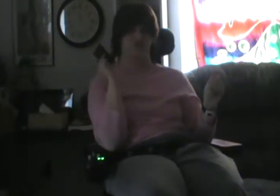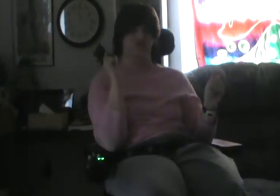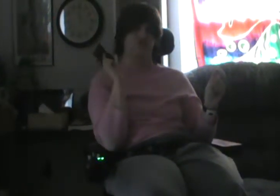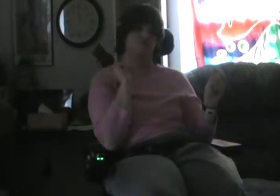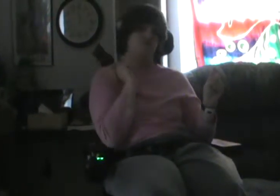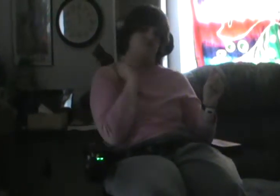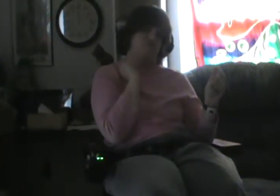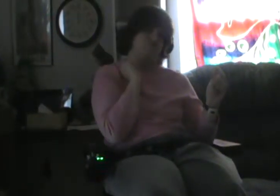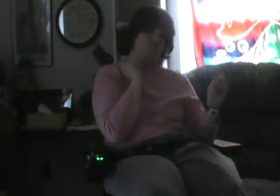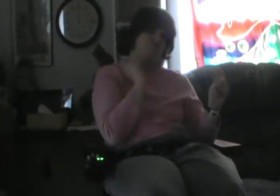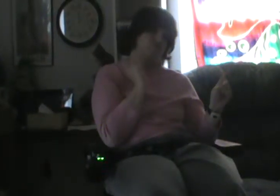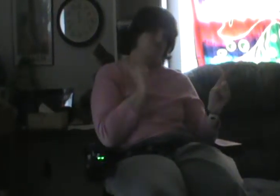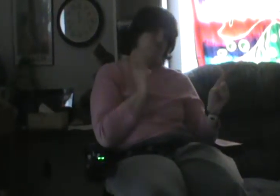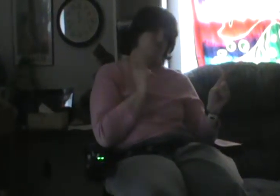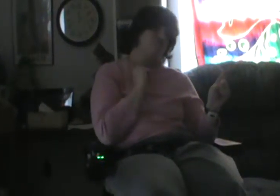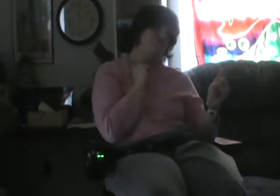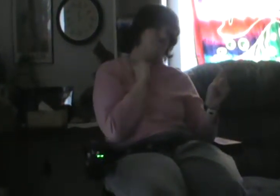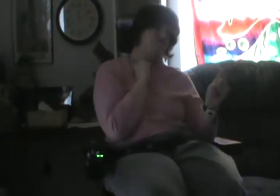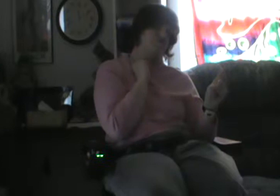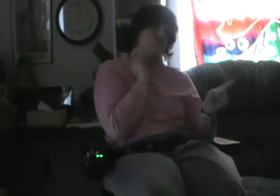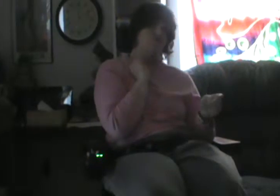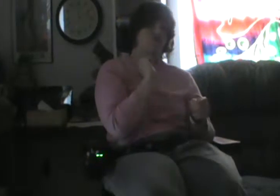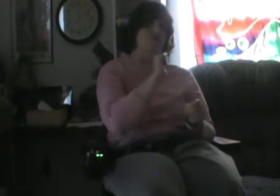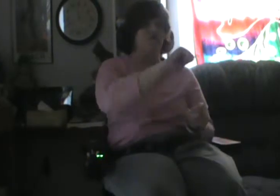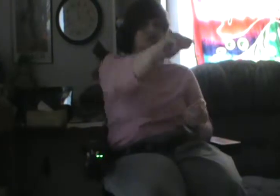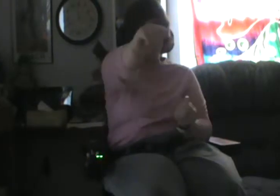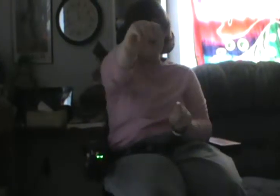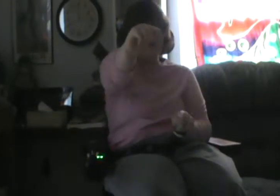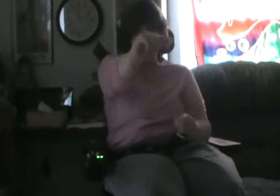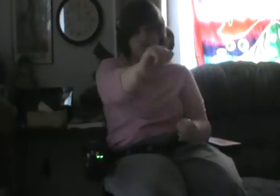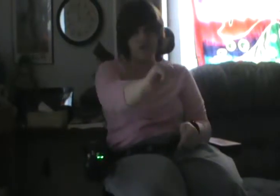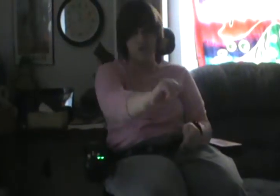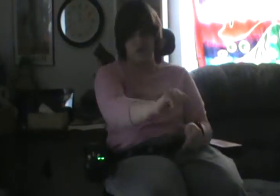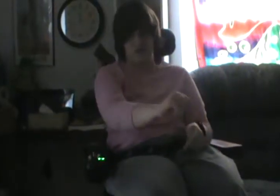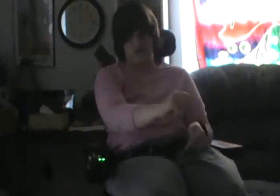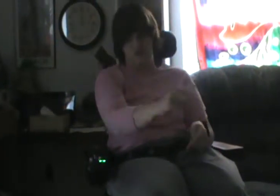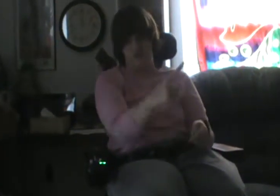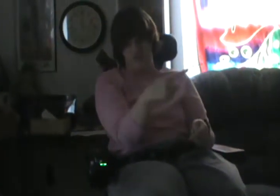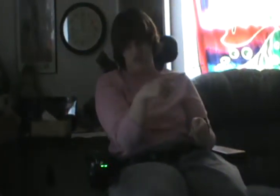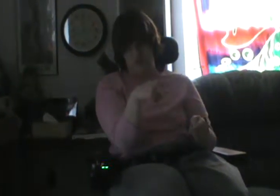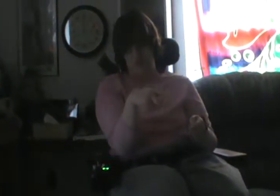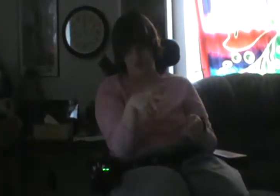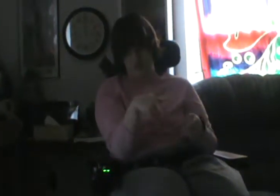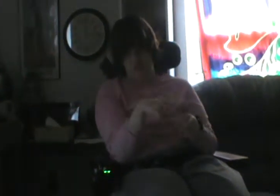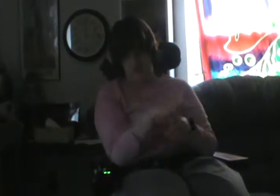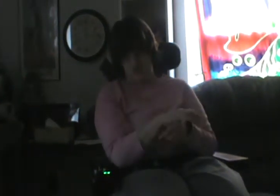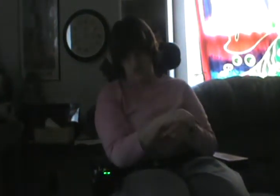Mama and my dad gave us everything they had.